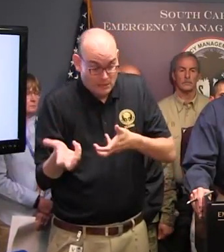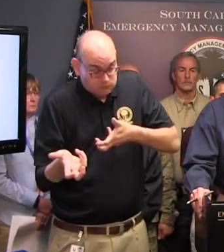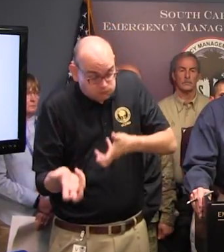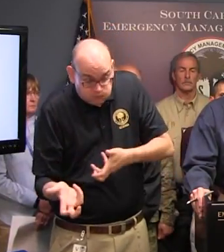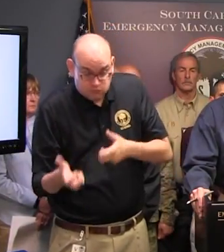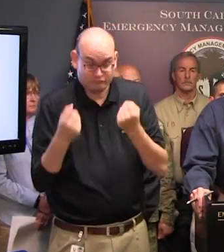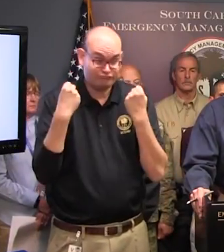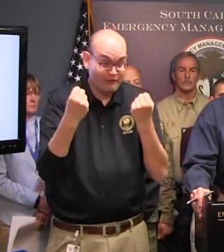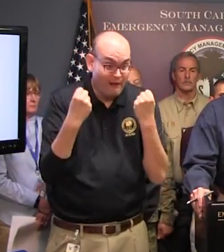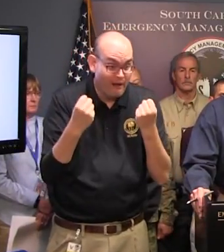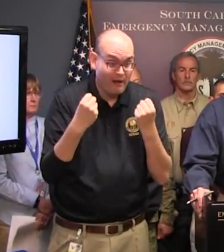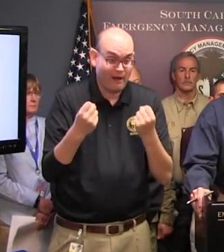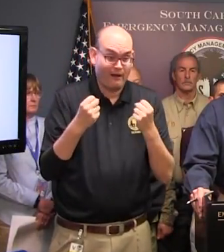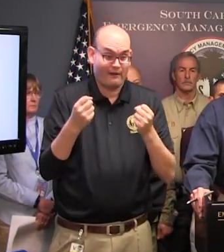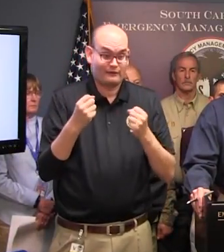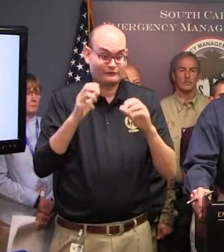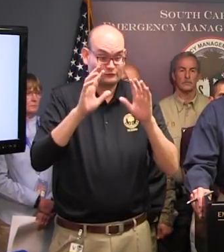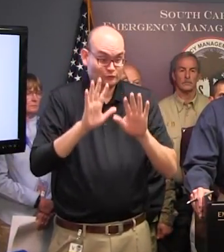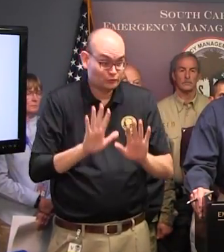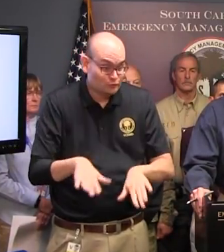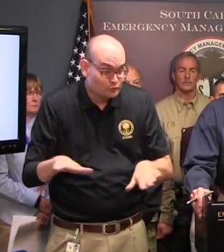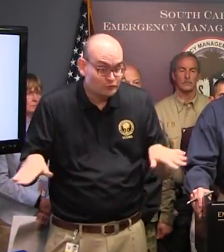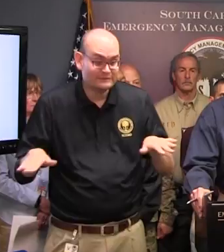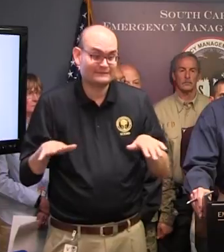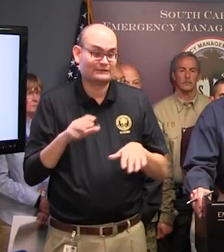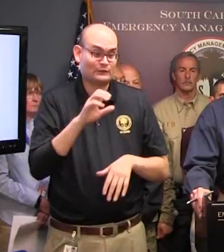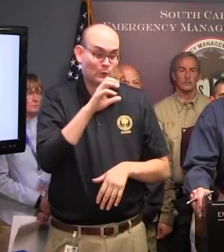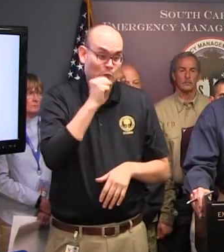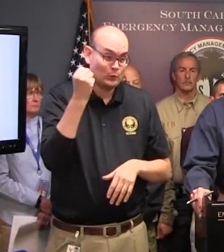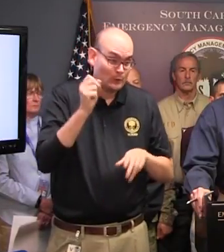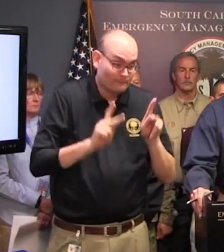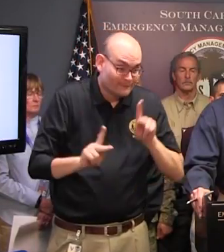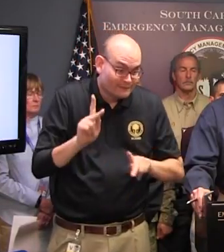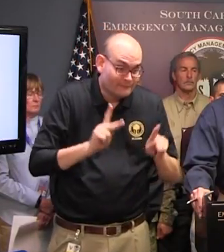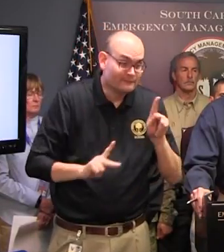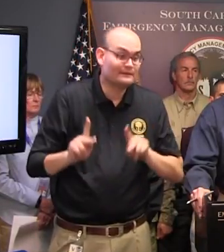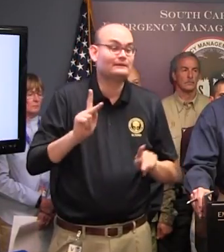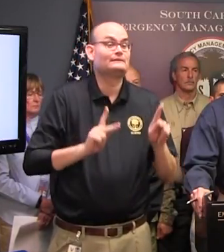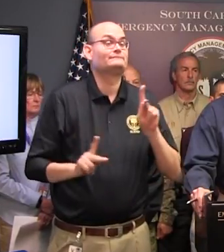children, you have vulnerable people, it's a dangerous situation.